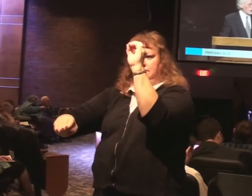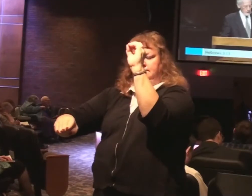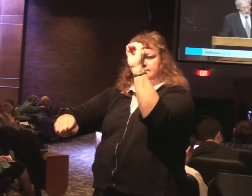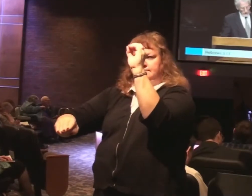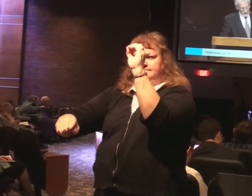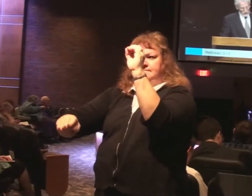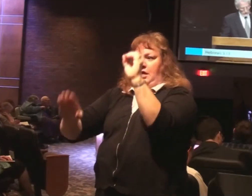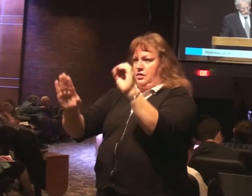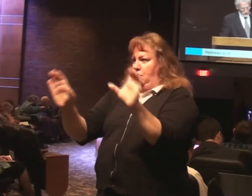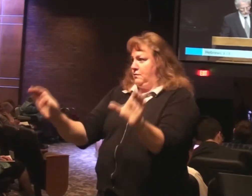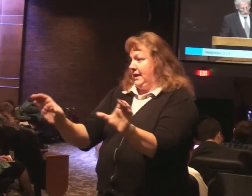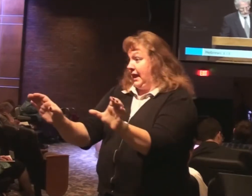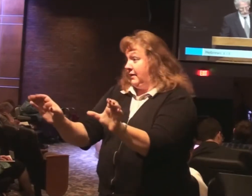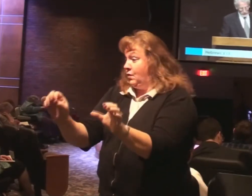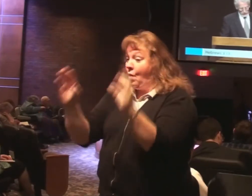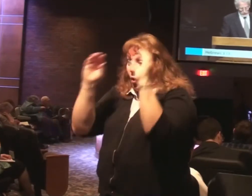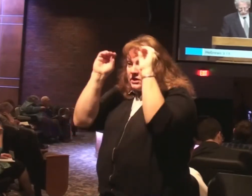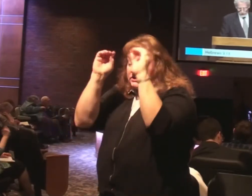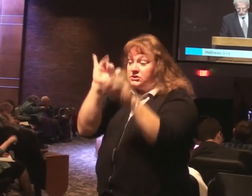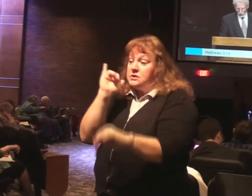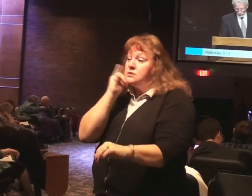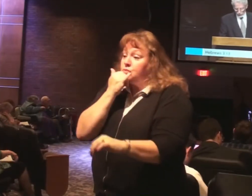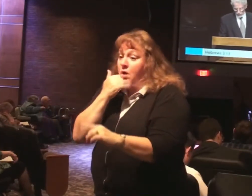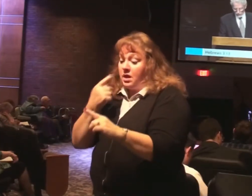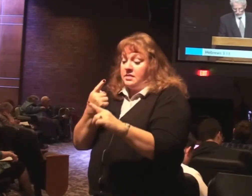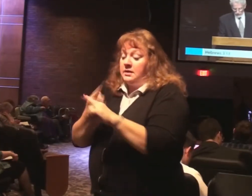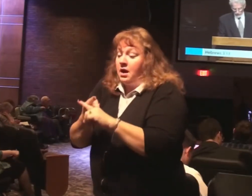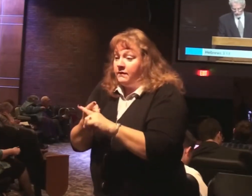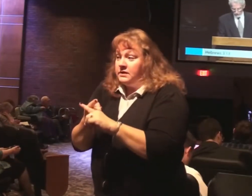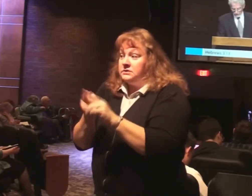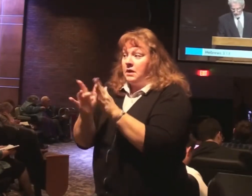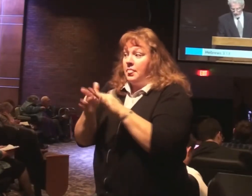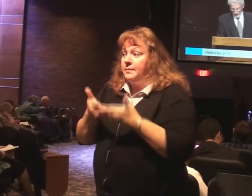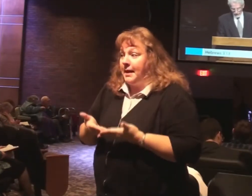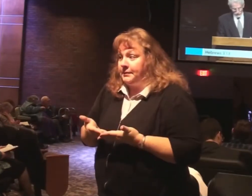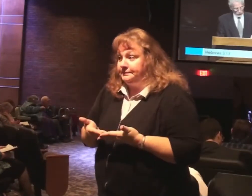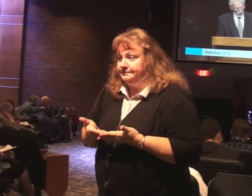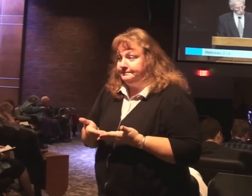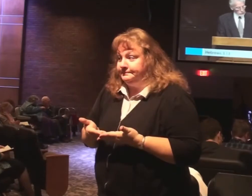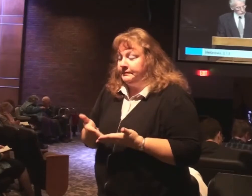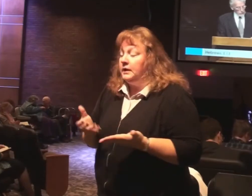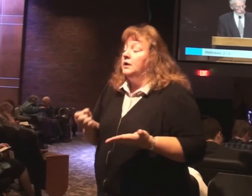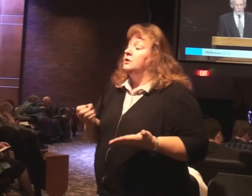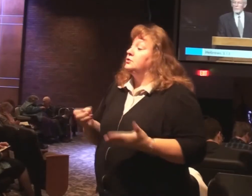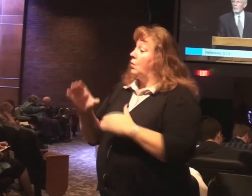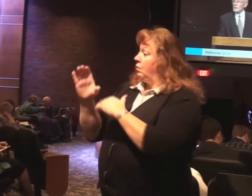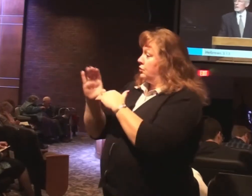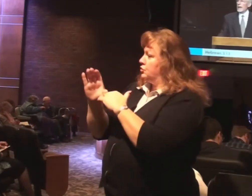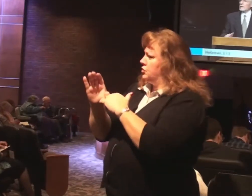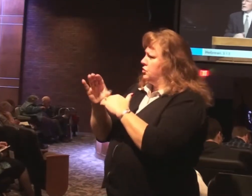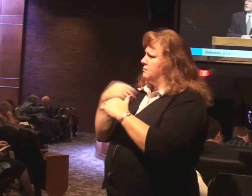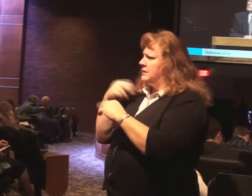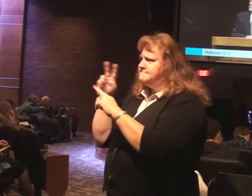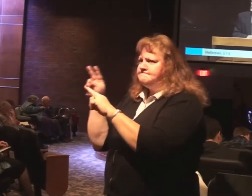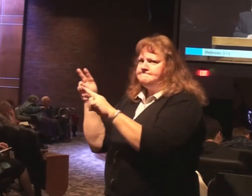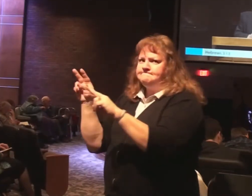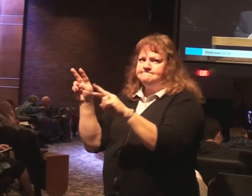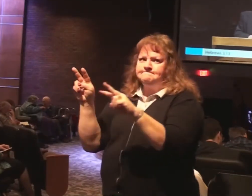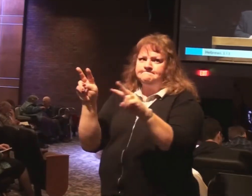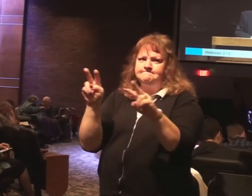Conduct or teaching that is contrary to the word of God. So the church is to be watching out here. You